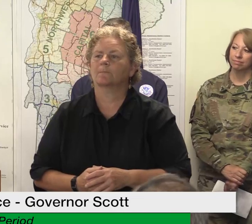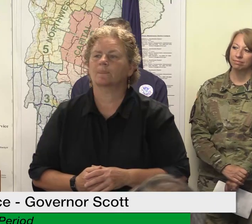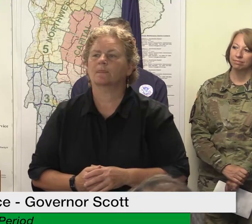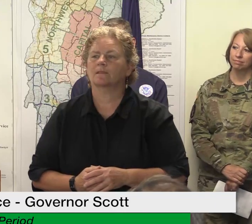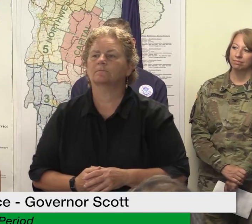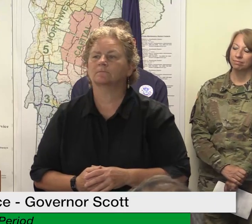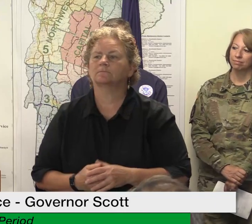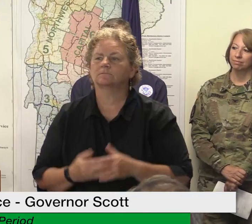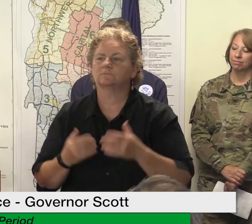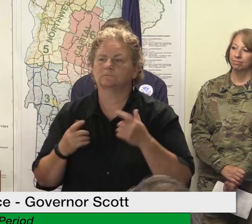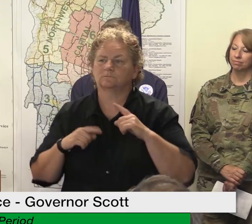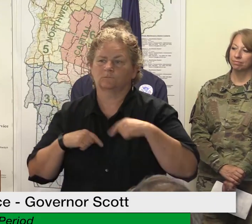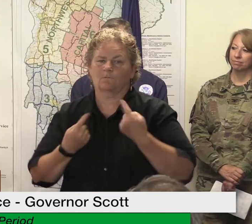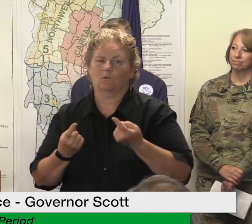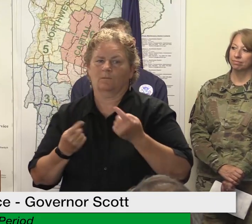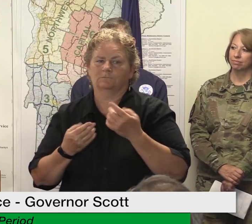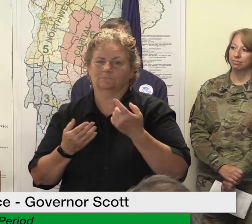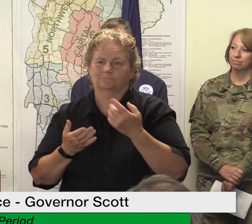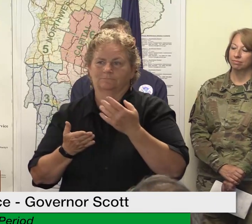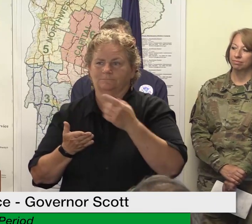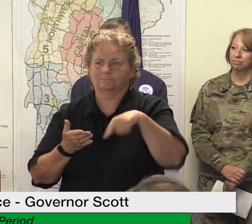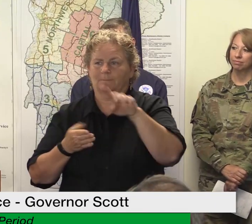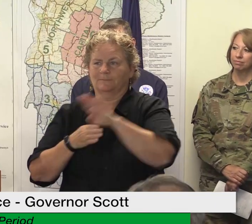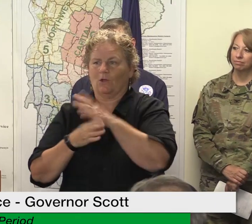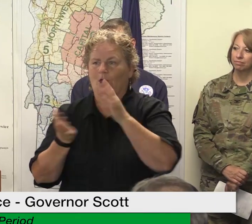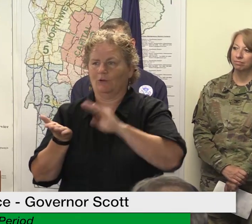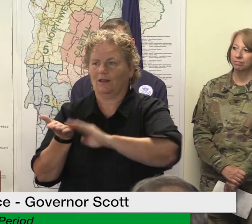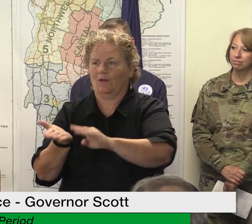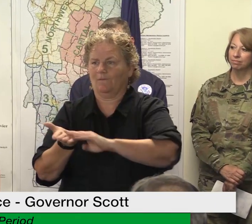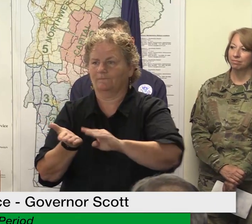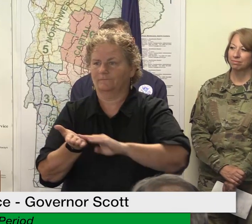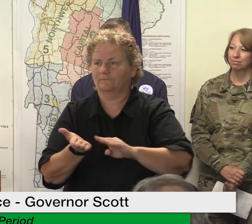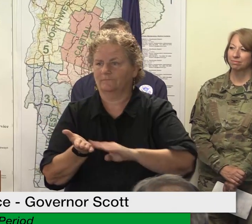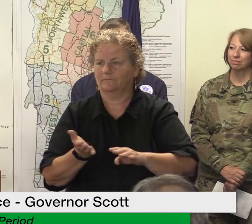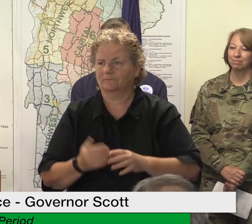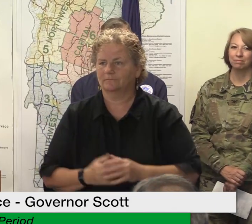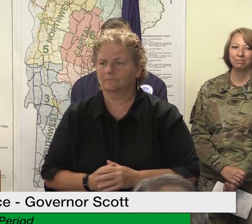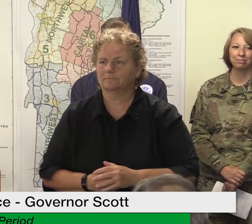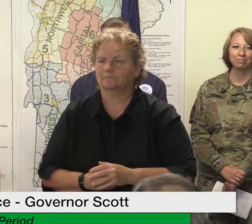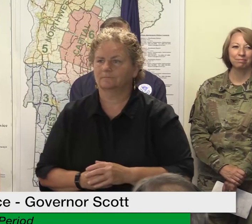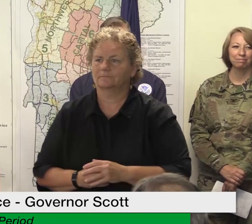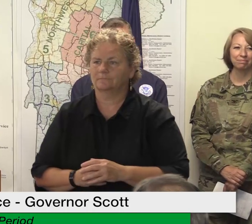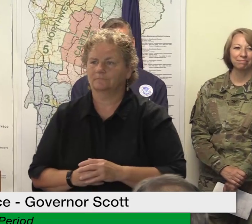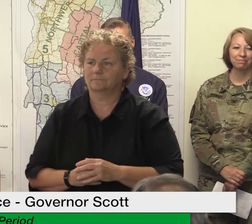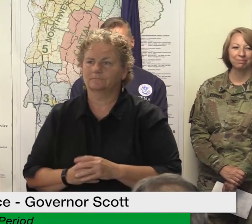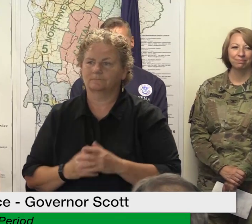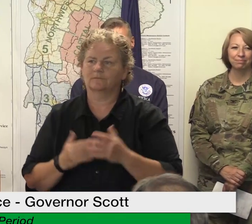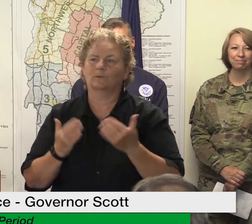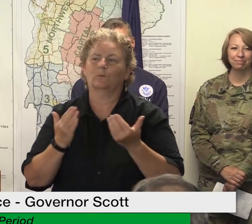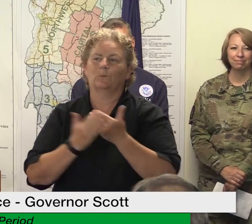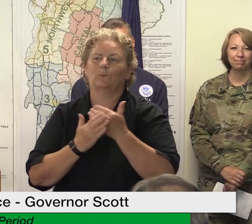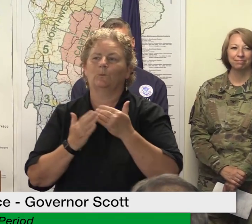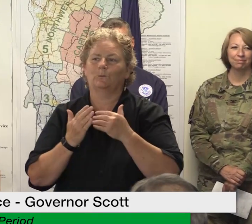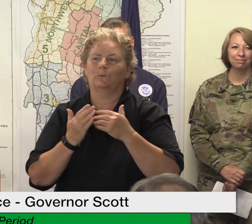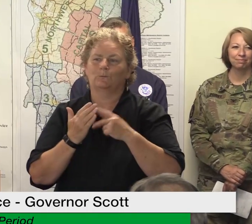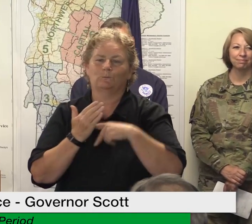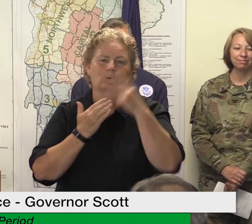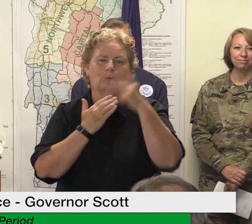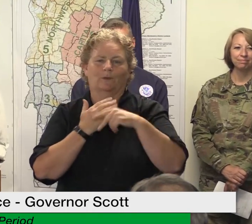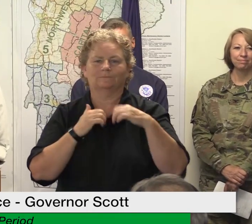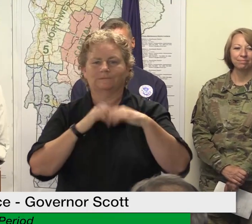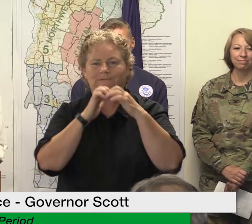program that we're starting up with another acronym but i'll uh i'll let uh commissioner harrington talk about that